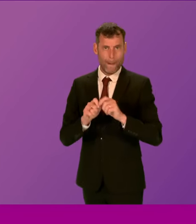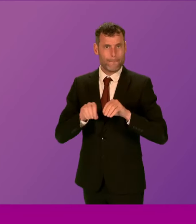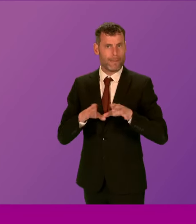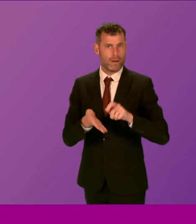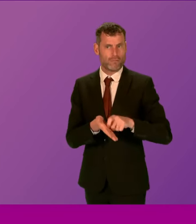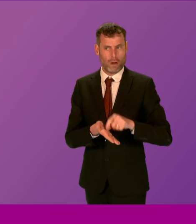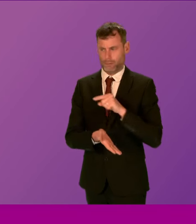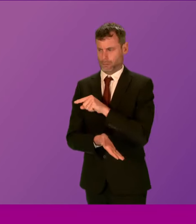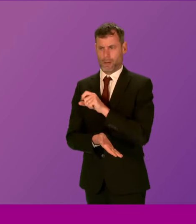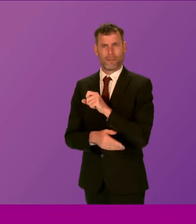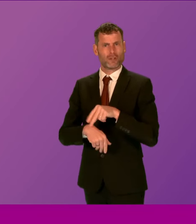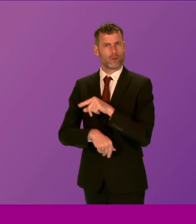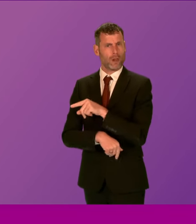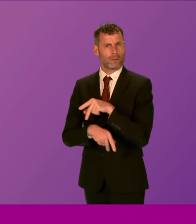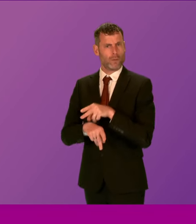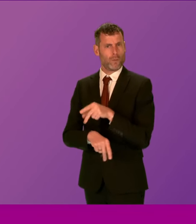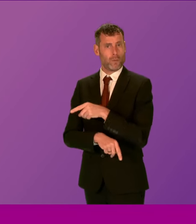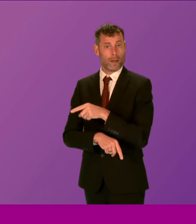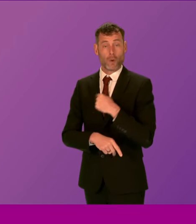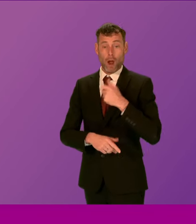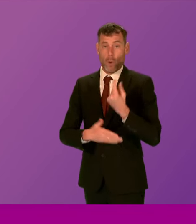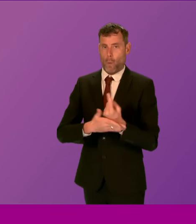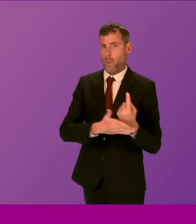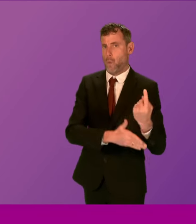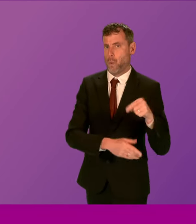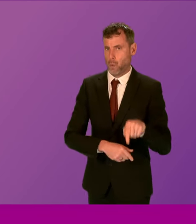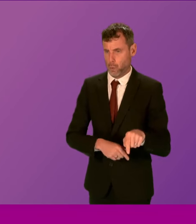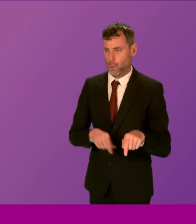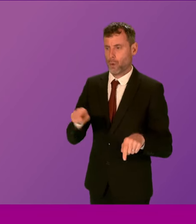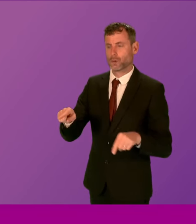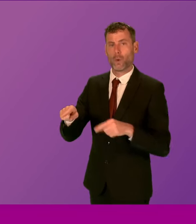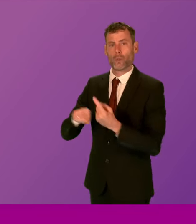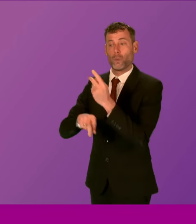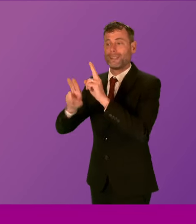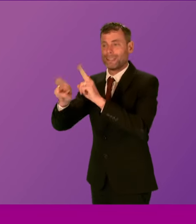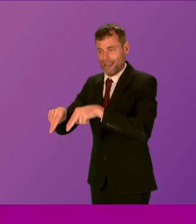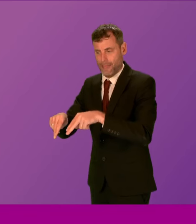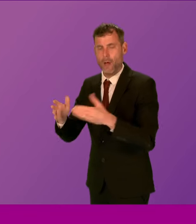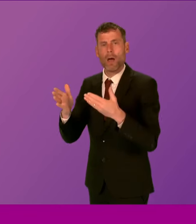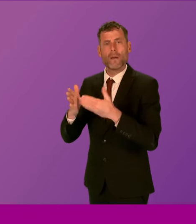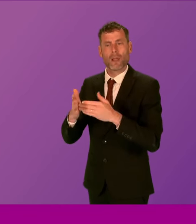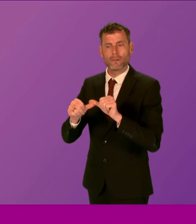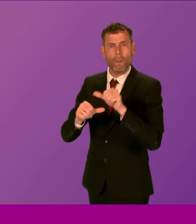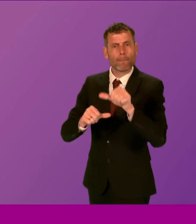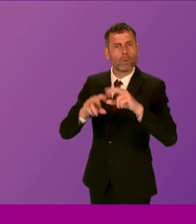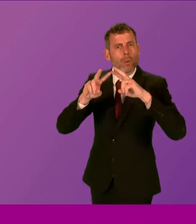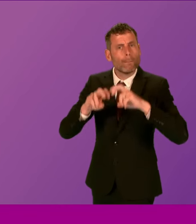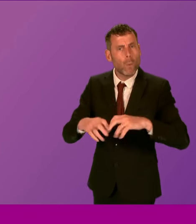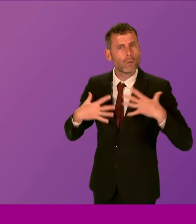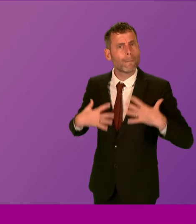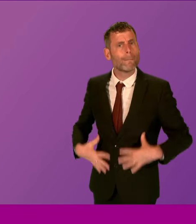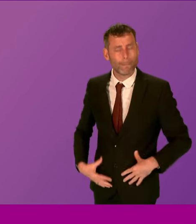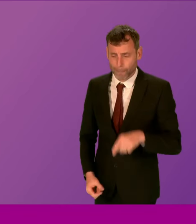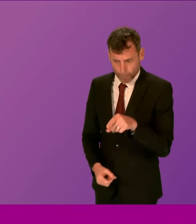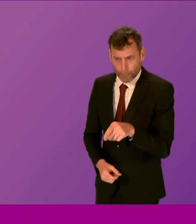48 hours in terms of the time taken between Mr Lowe's death and the post-mortem and the opening of the murder investigation.